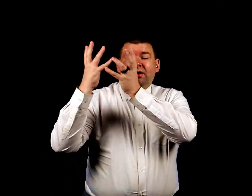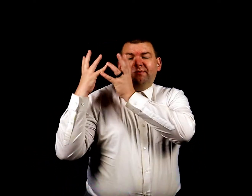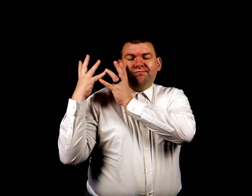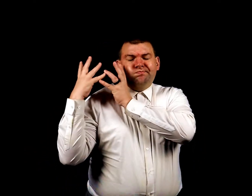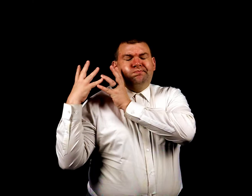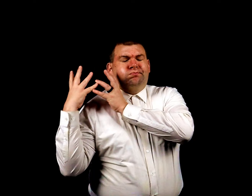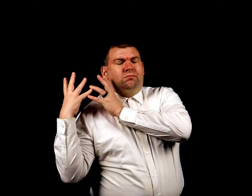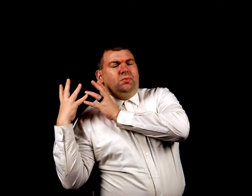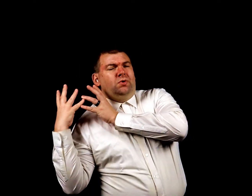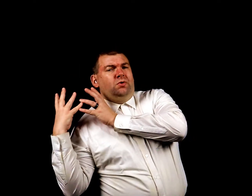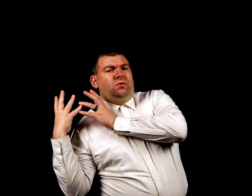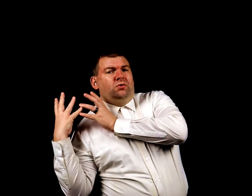shoulders